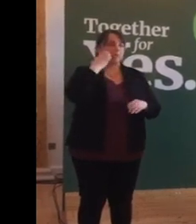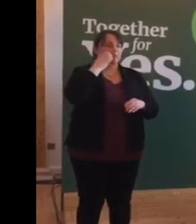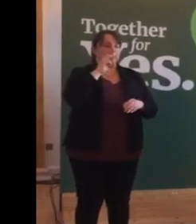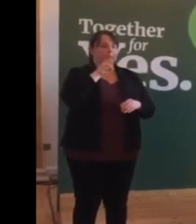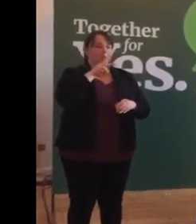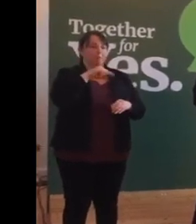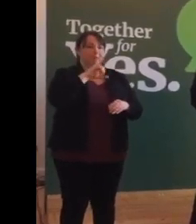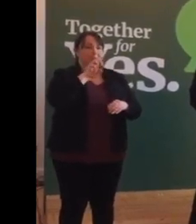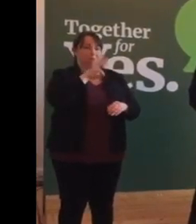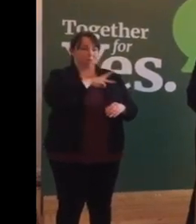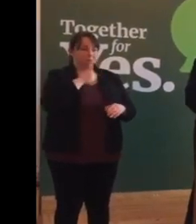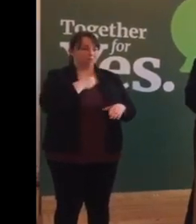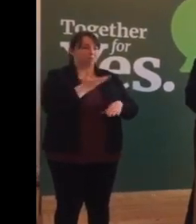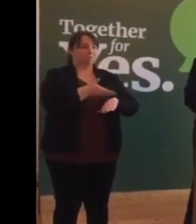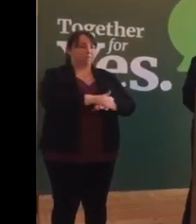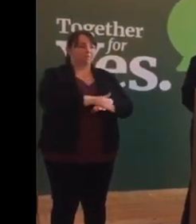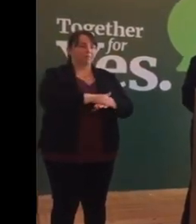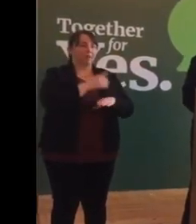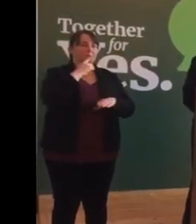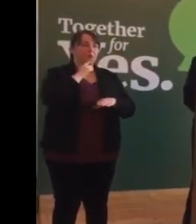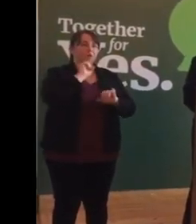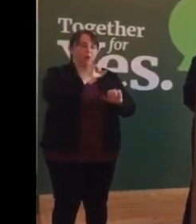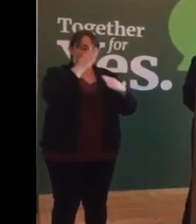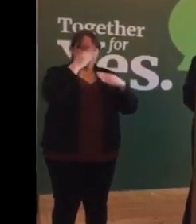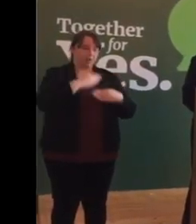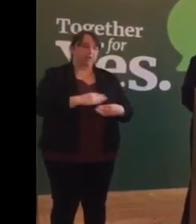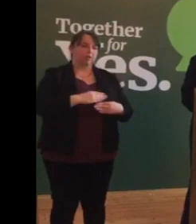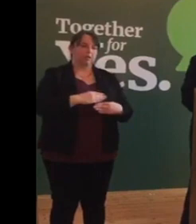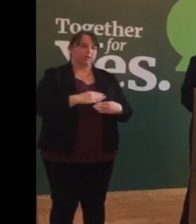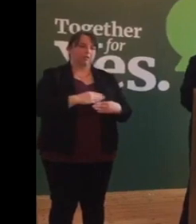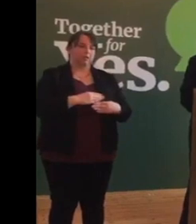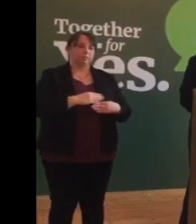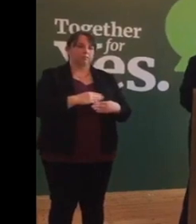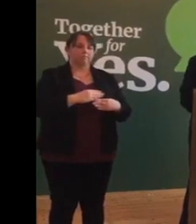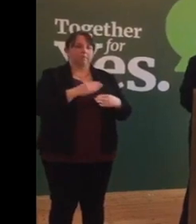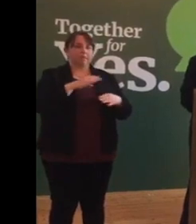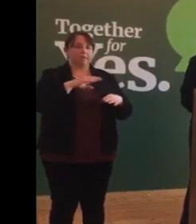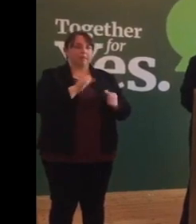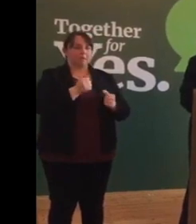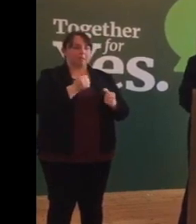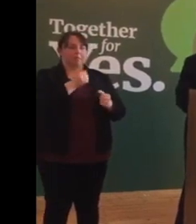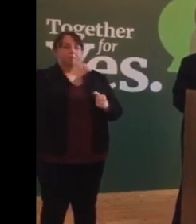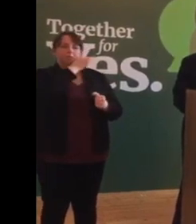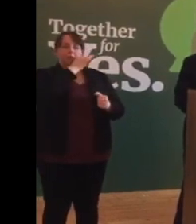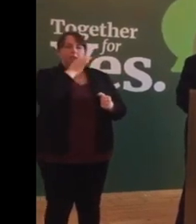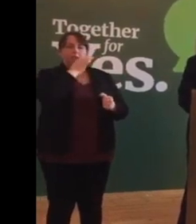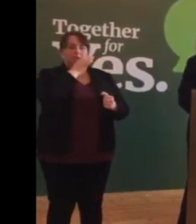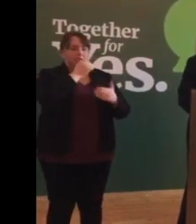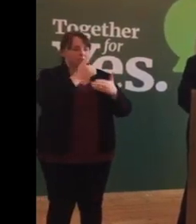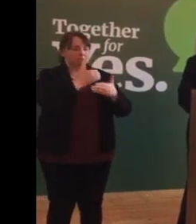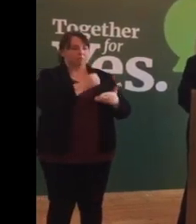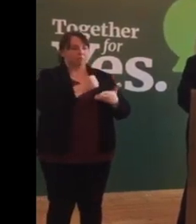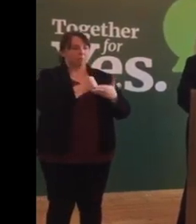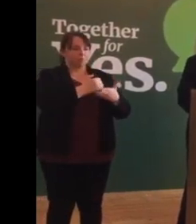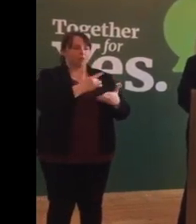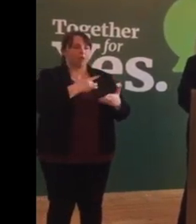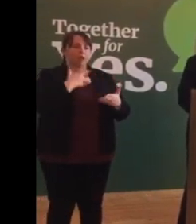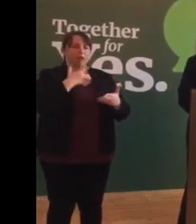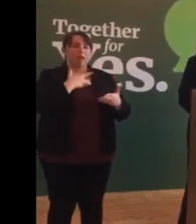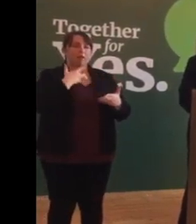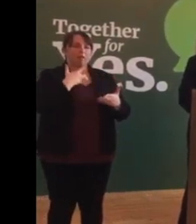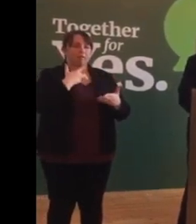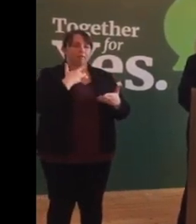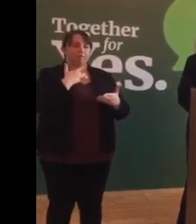Miss P was dead, but her organs were what was called somatically or artificially supported while lawyers